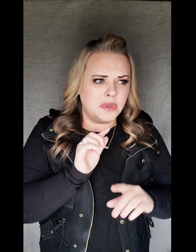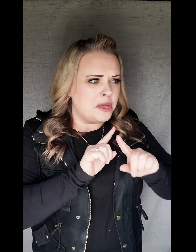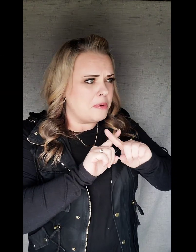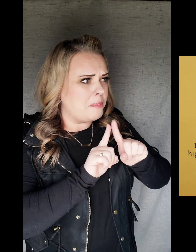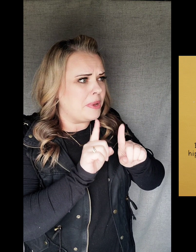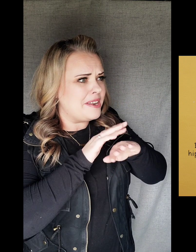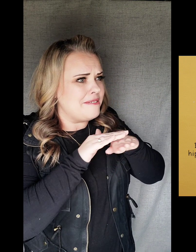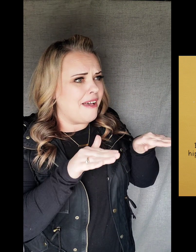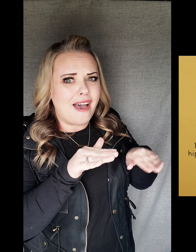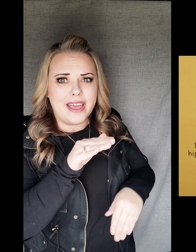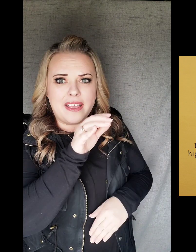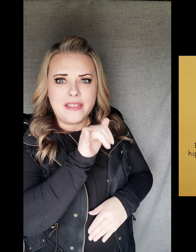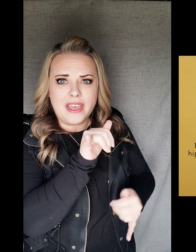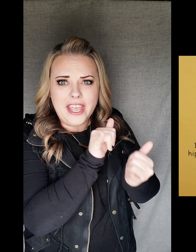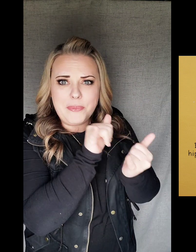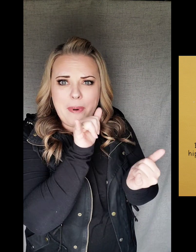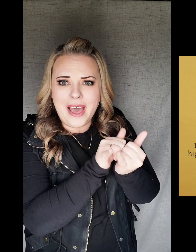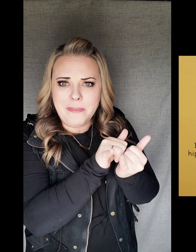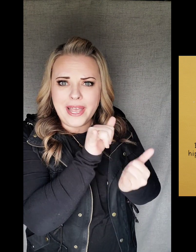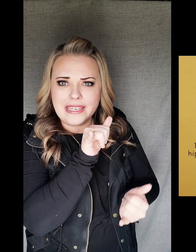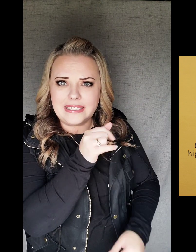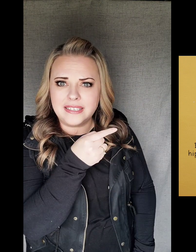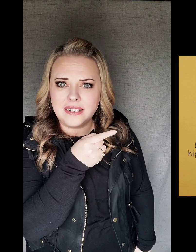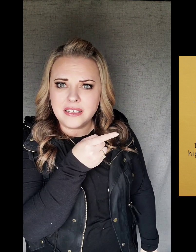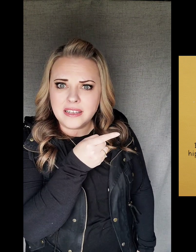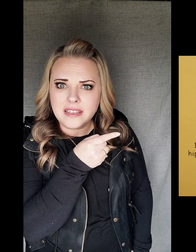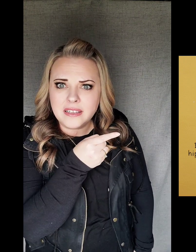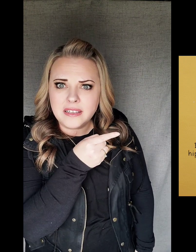But not the hippopotamus.